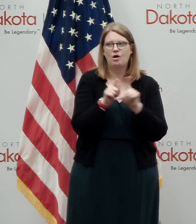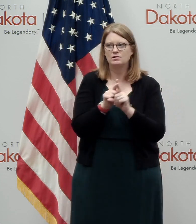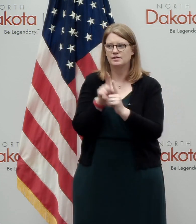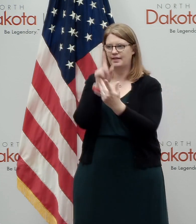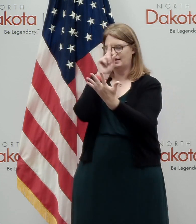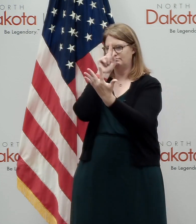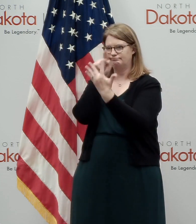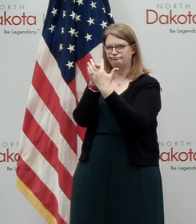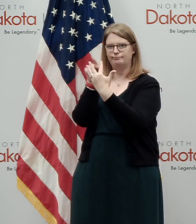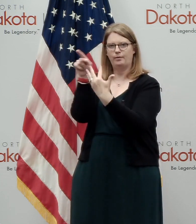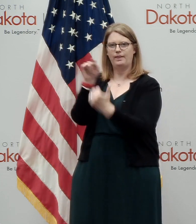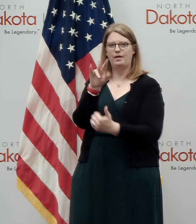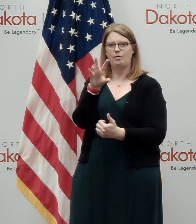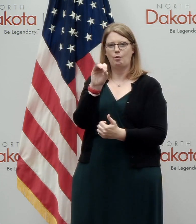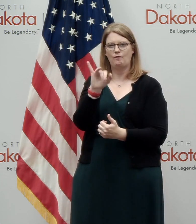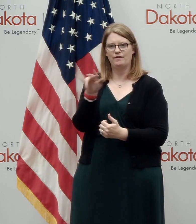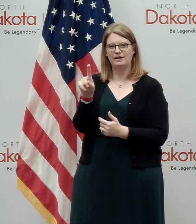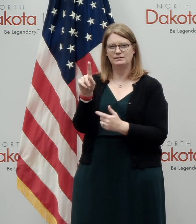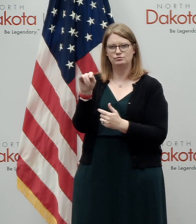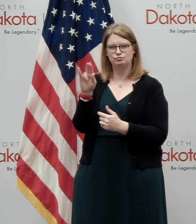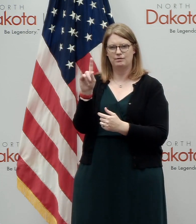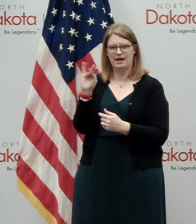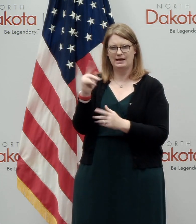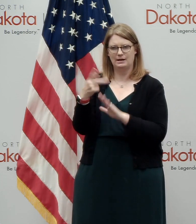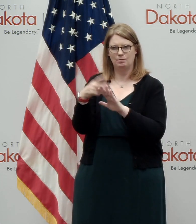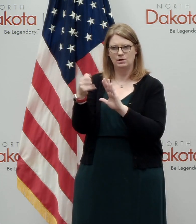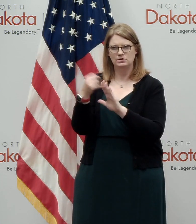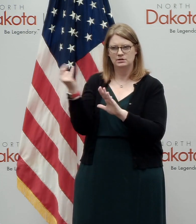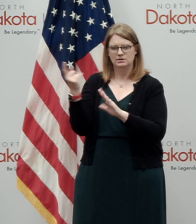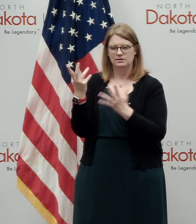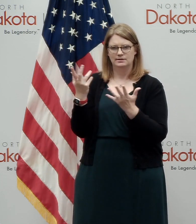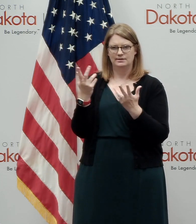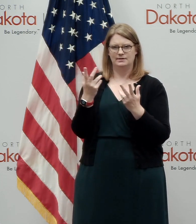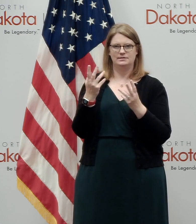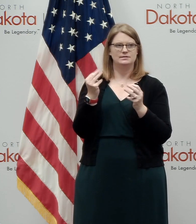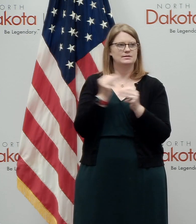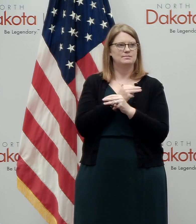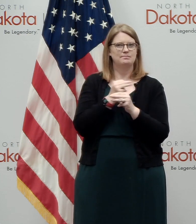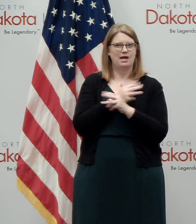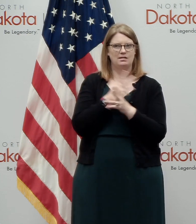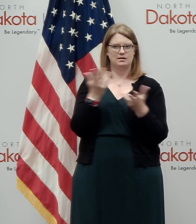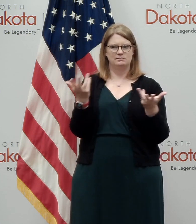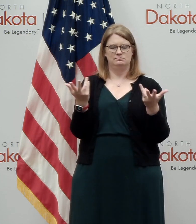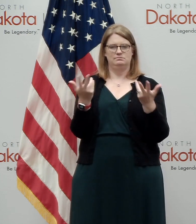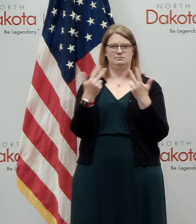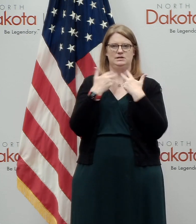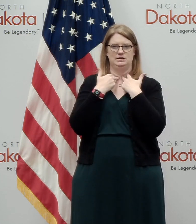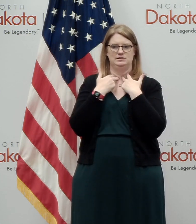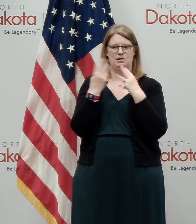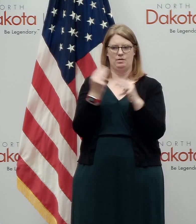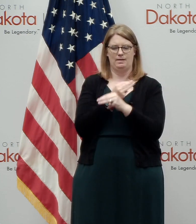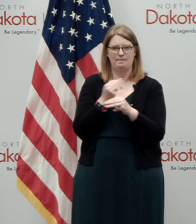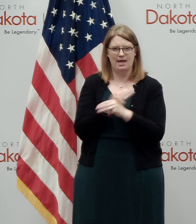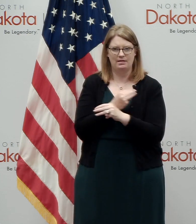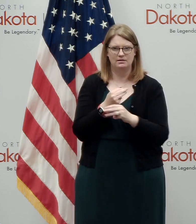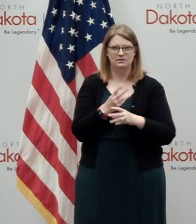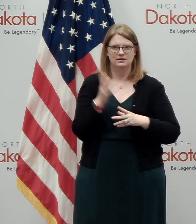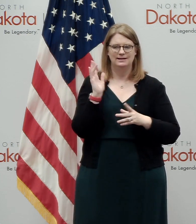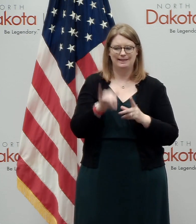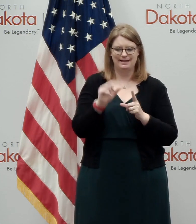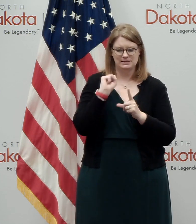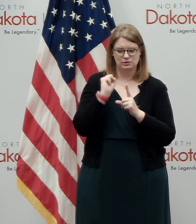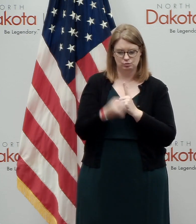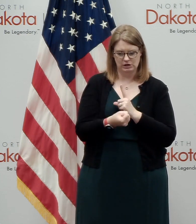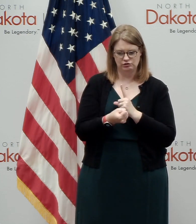it's, uh, it's the, it's the math that would not allow you to get out of third grade or fourth grade, because in that case we would